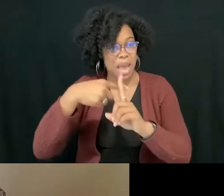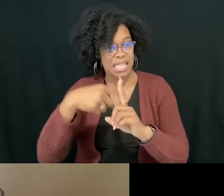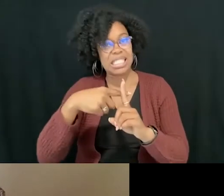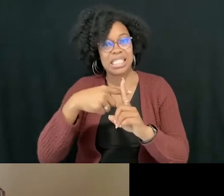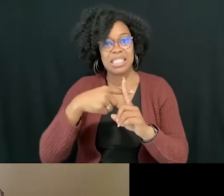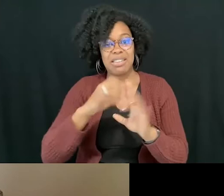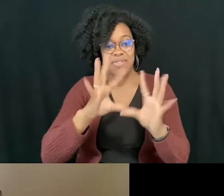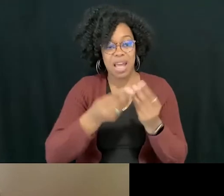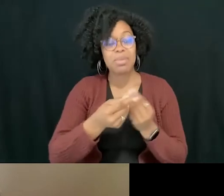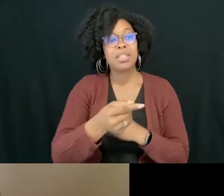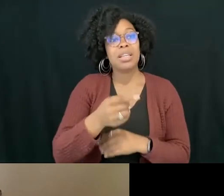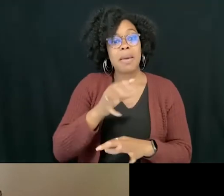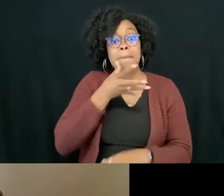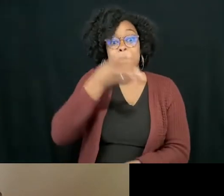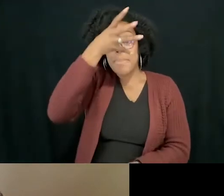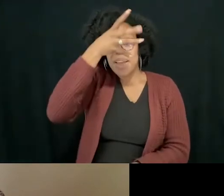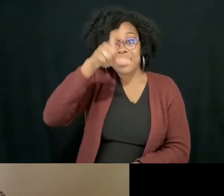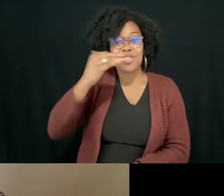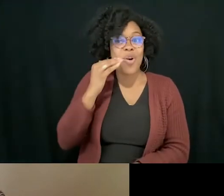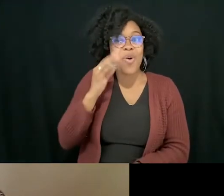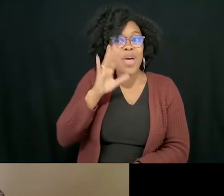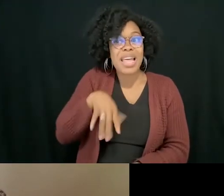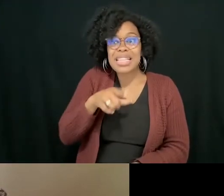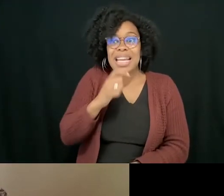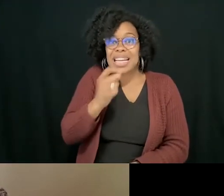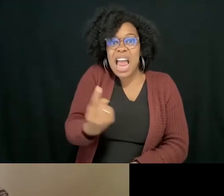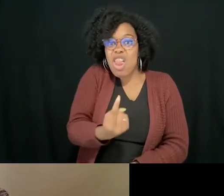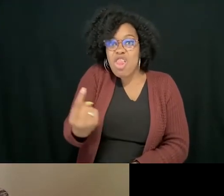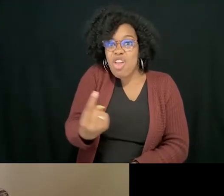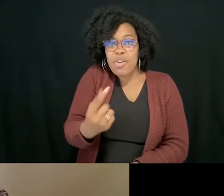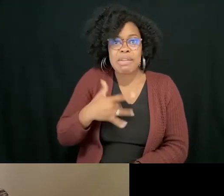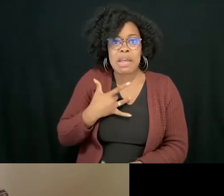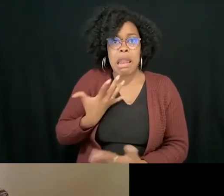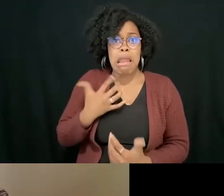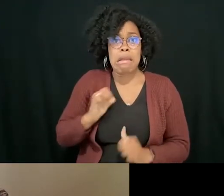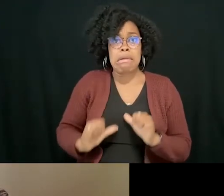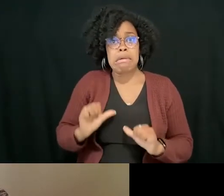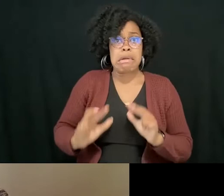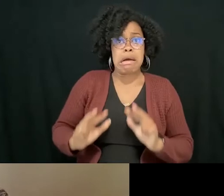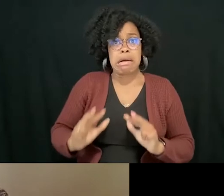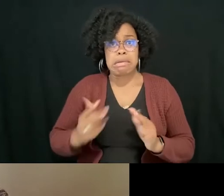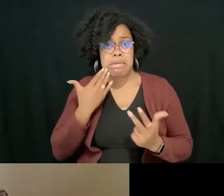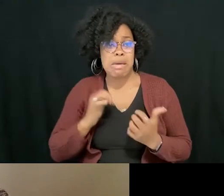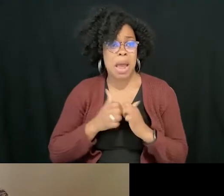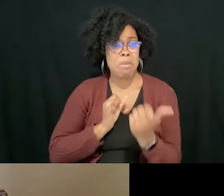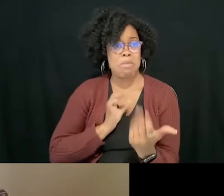that they're not alone in feeling unsure about how to approach these conversations. So many of